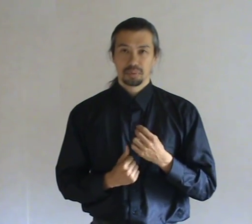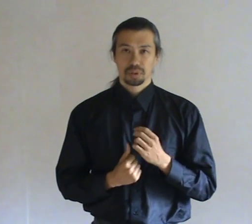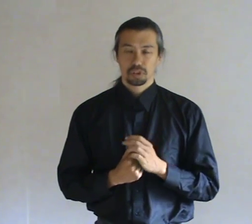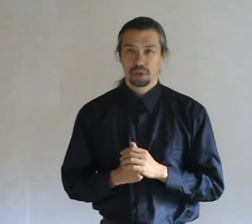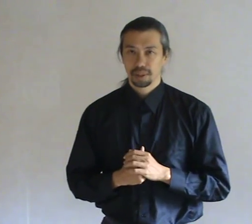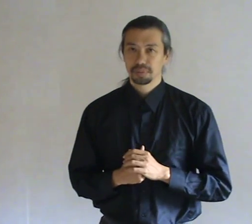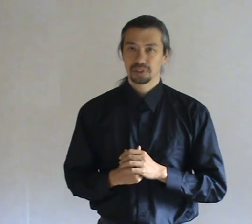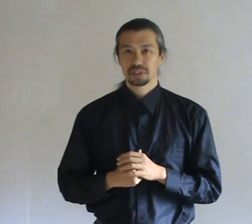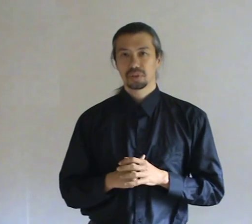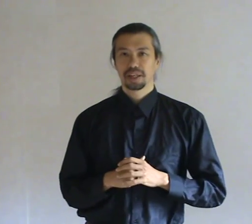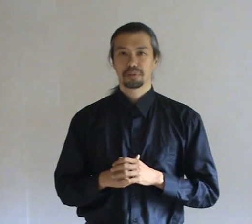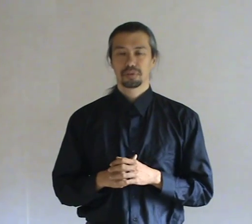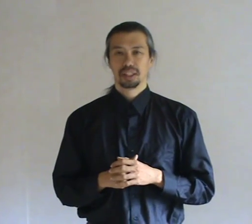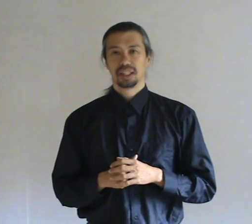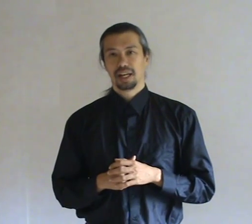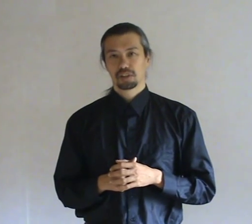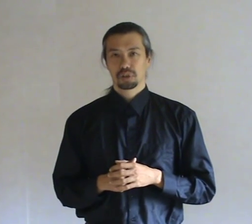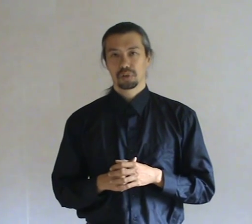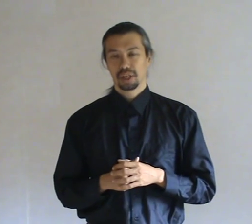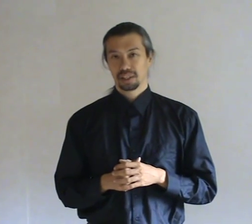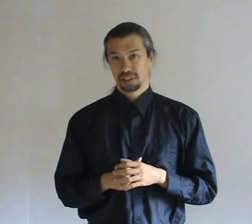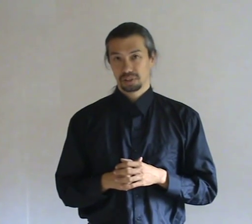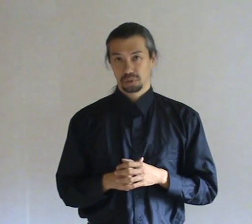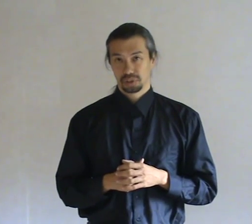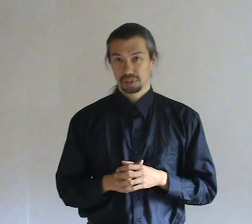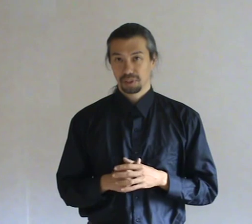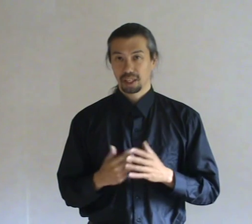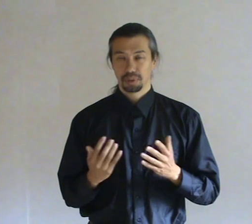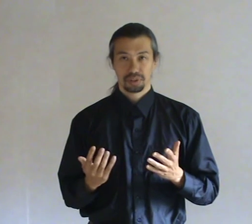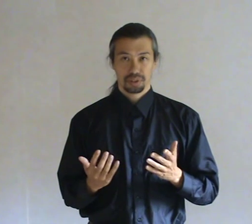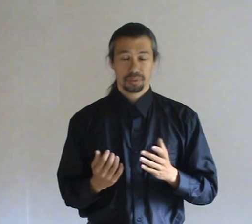What also helps is to have external energy sources available to you.